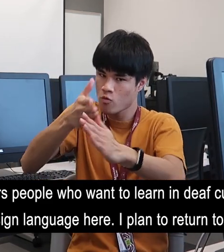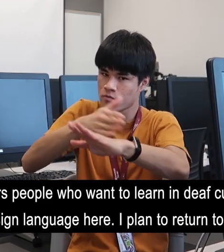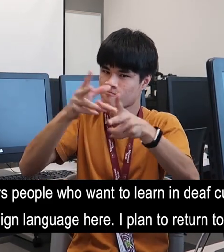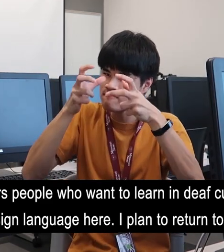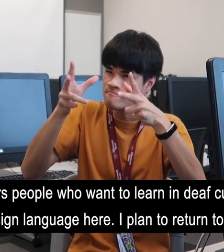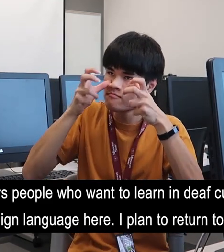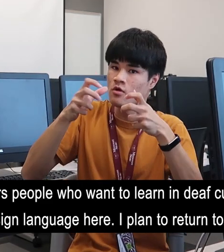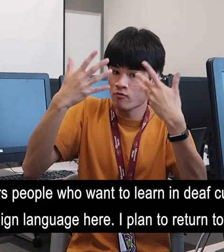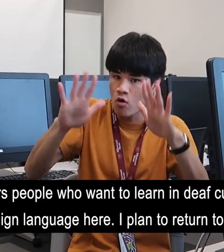to Thailand to teach children.